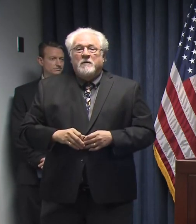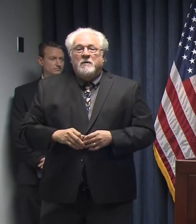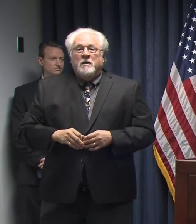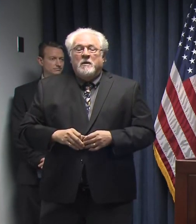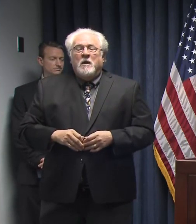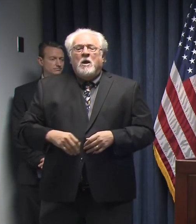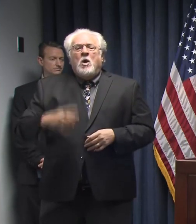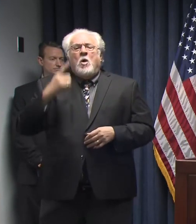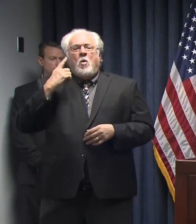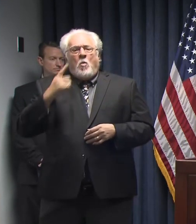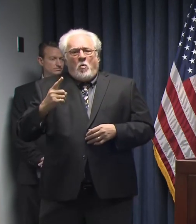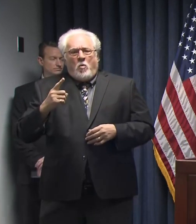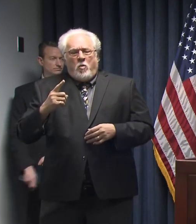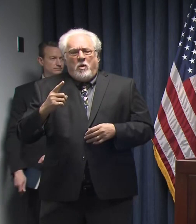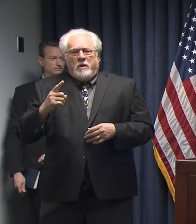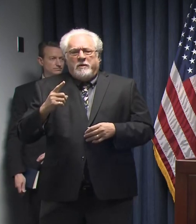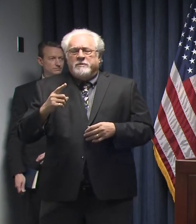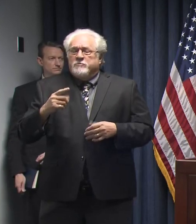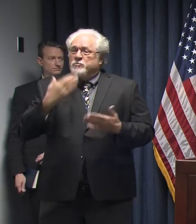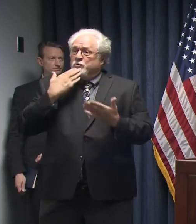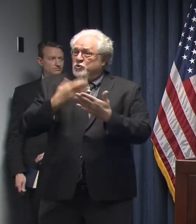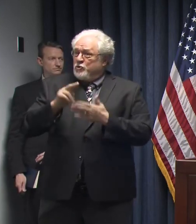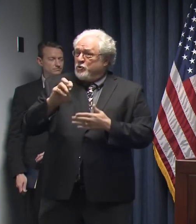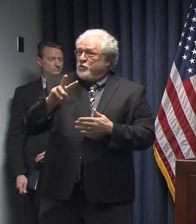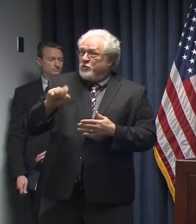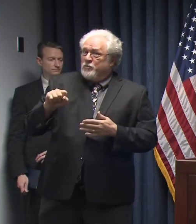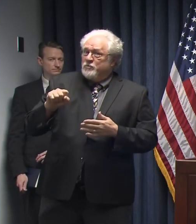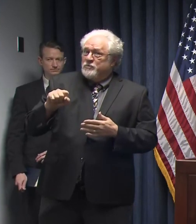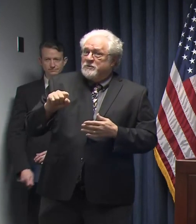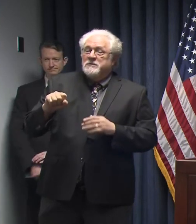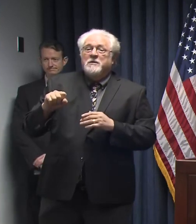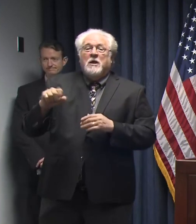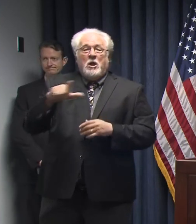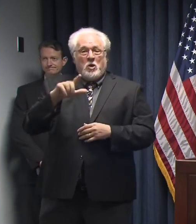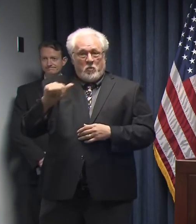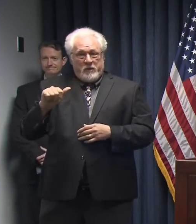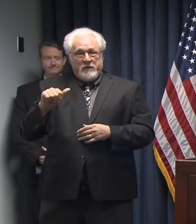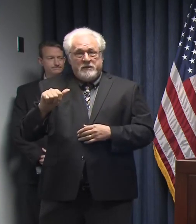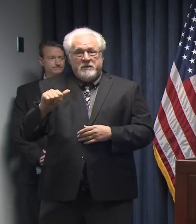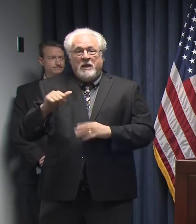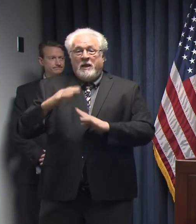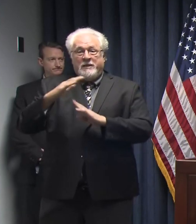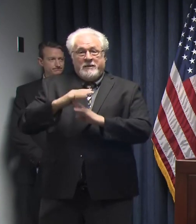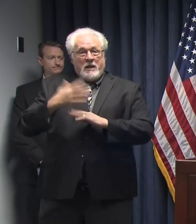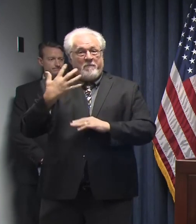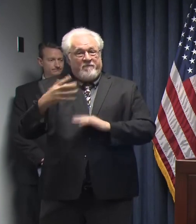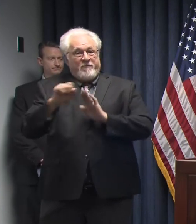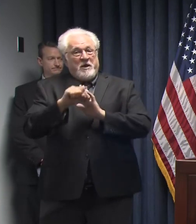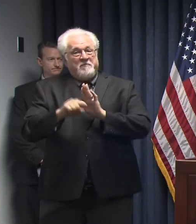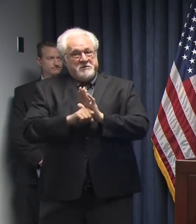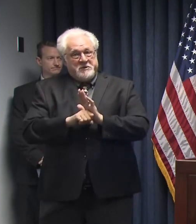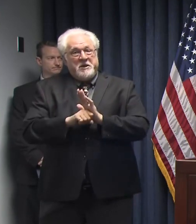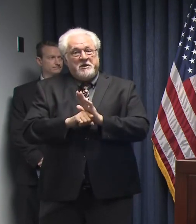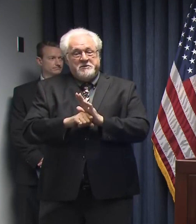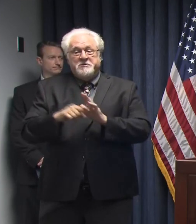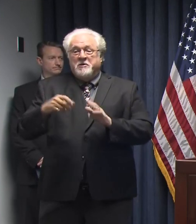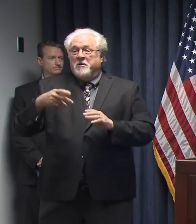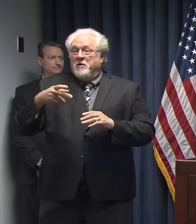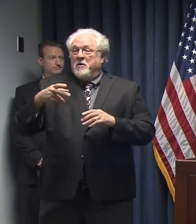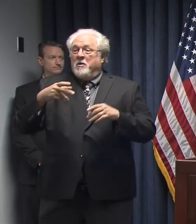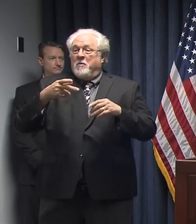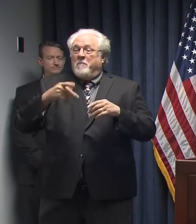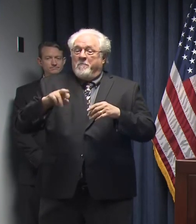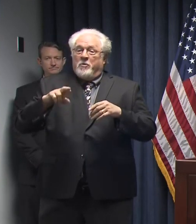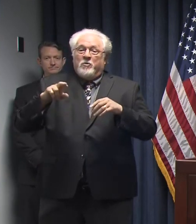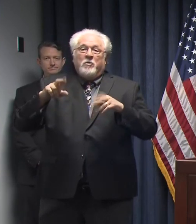One piece of relatively good news is that the state of Louisiana is in the top five states on a per capita basis for